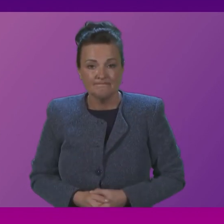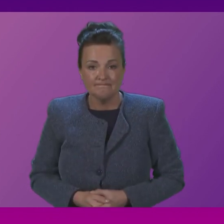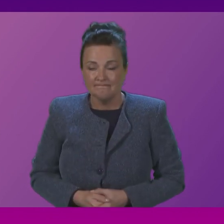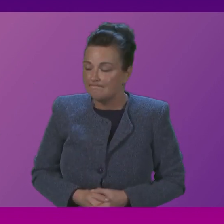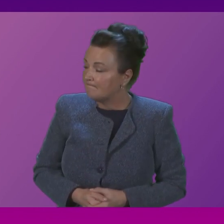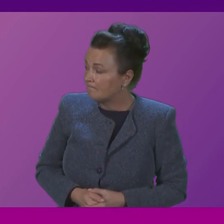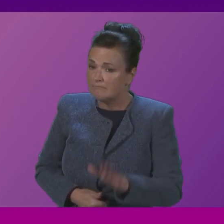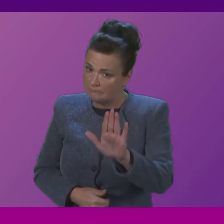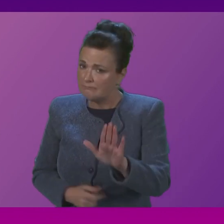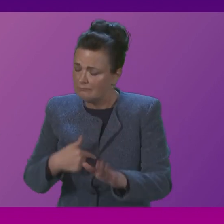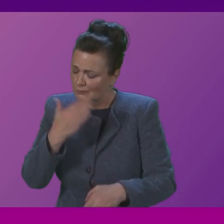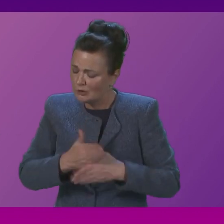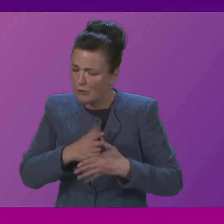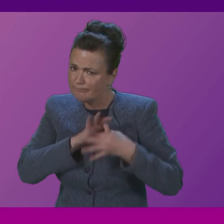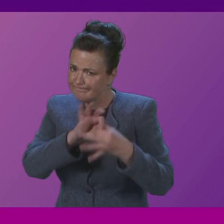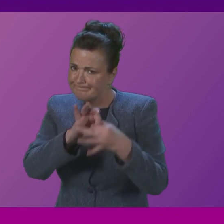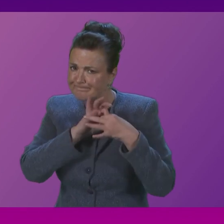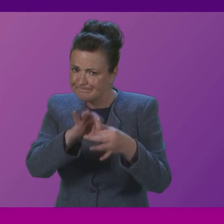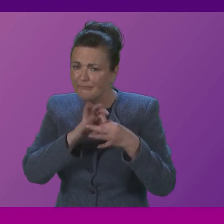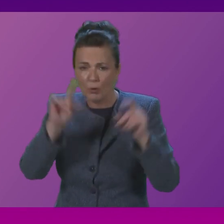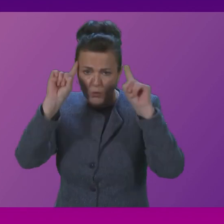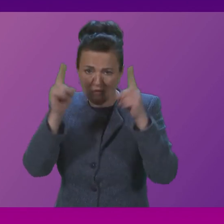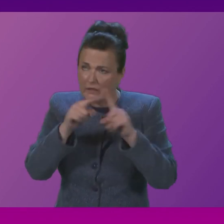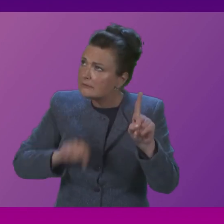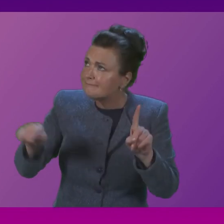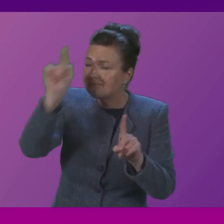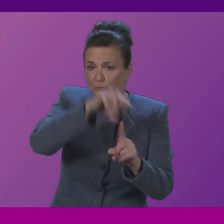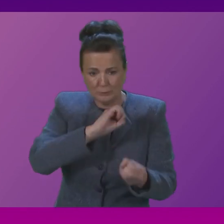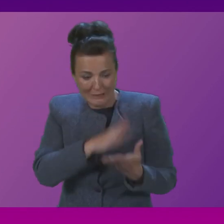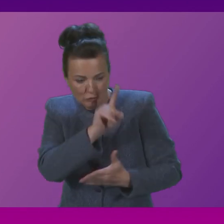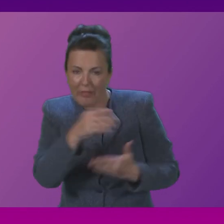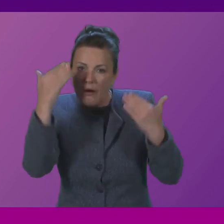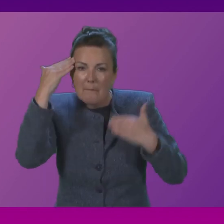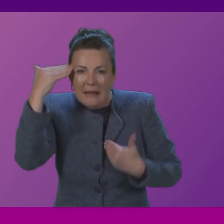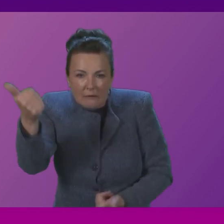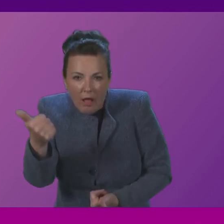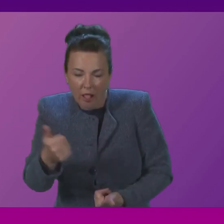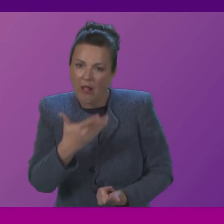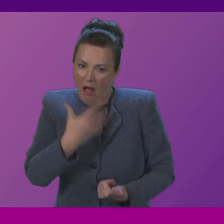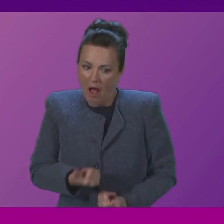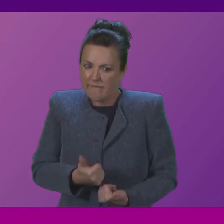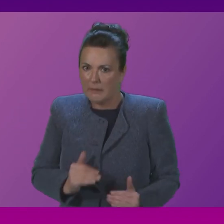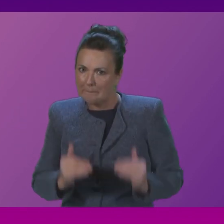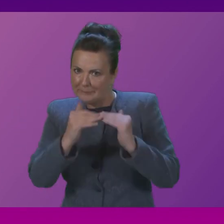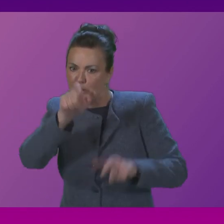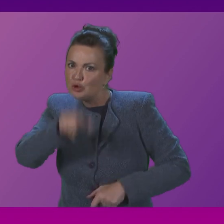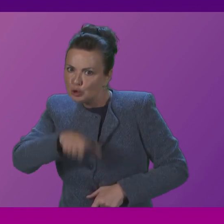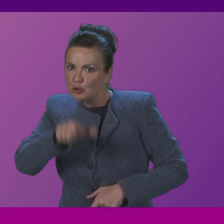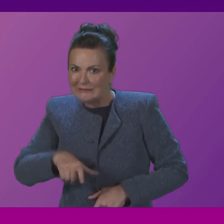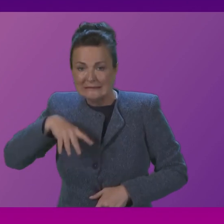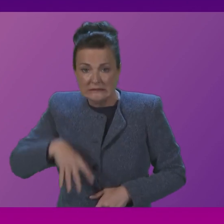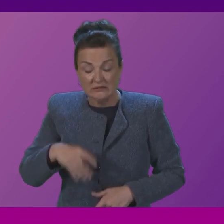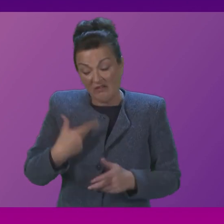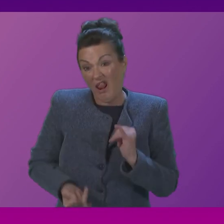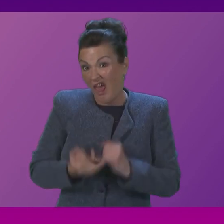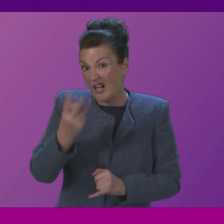universities to ensure the mental health support they have in place is responsive to student needs over the last three academic years